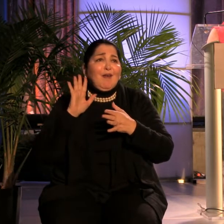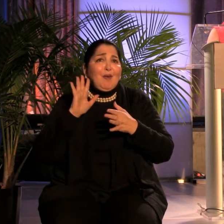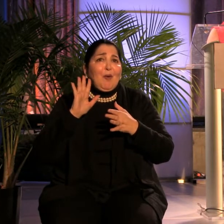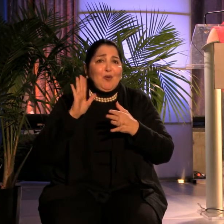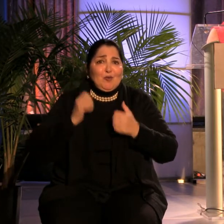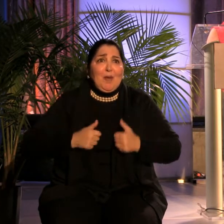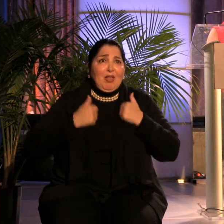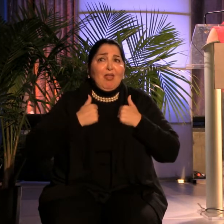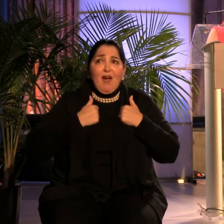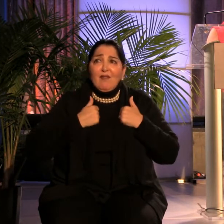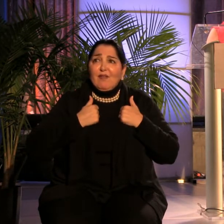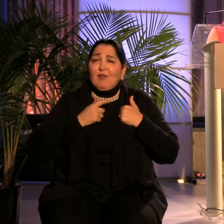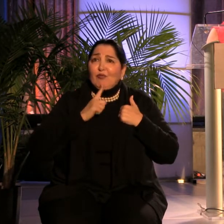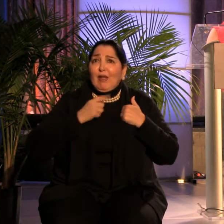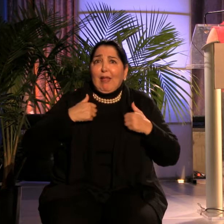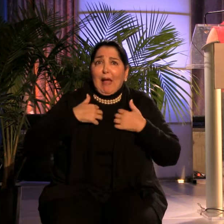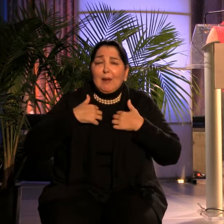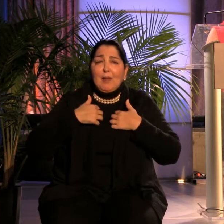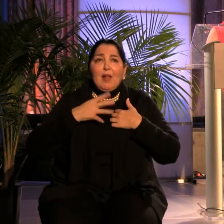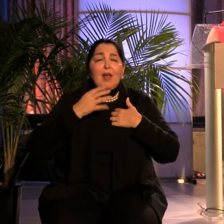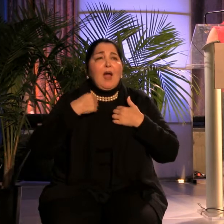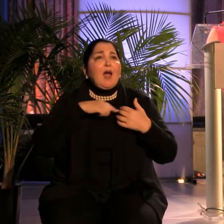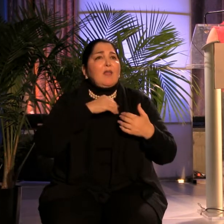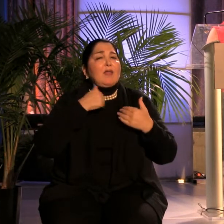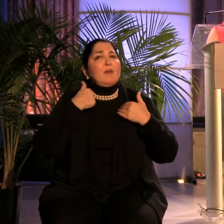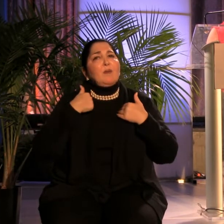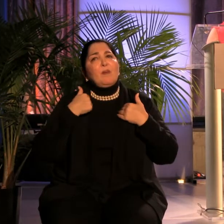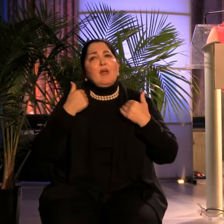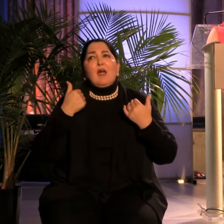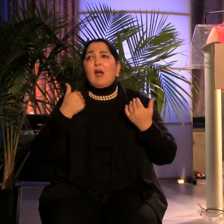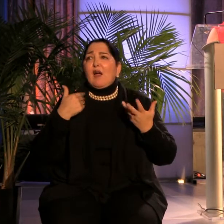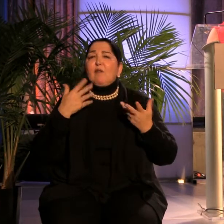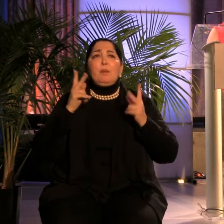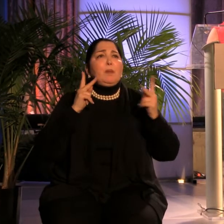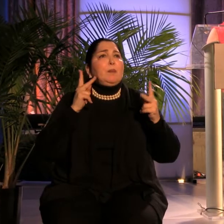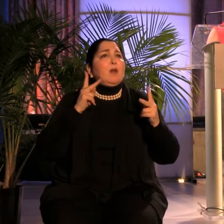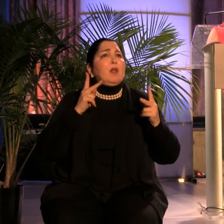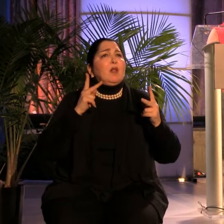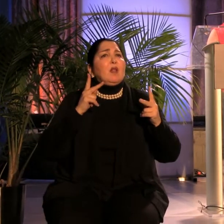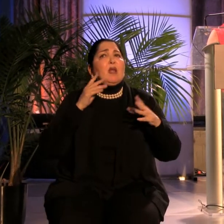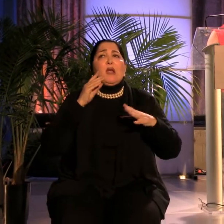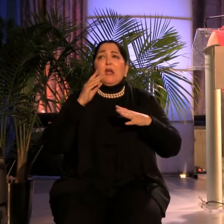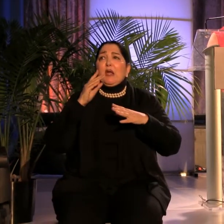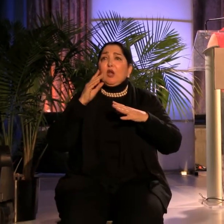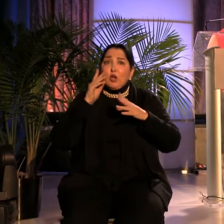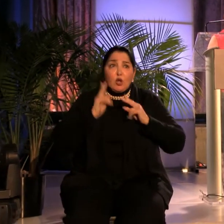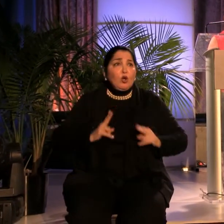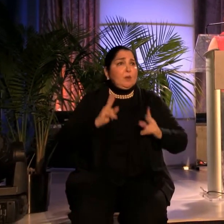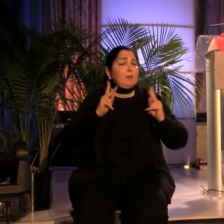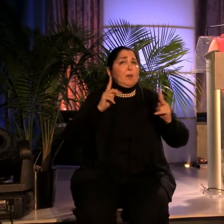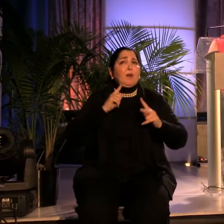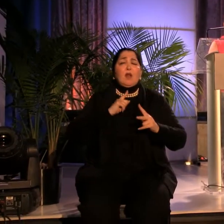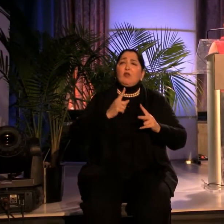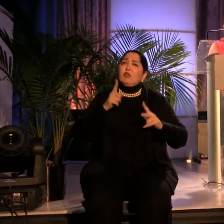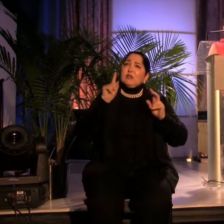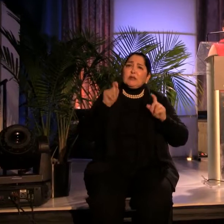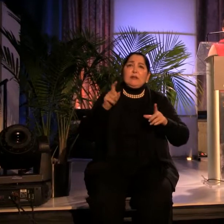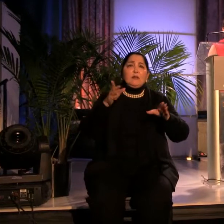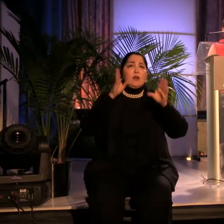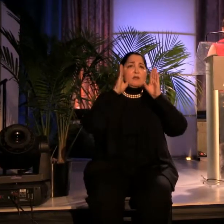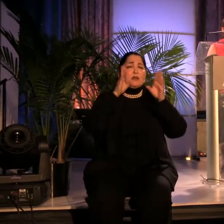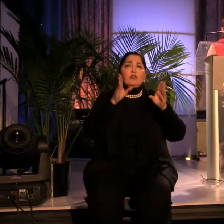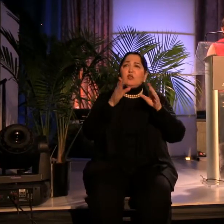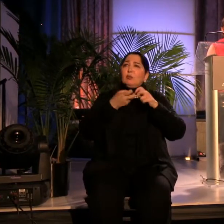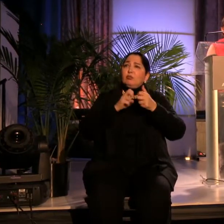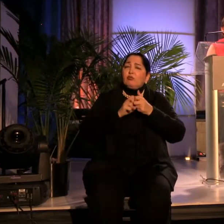have plights in humanity that are desperate for attention and can be addressed in a completely open